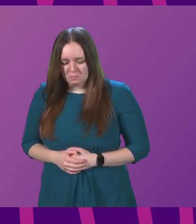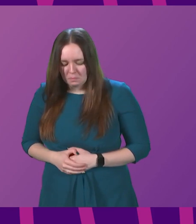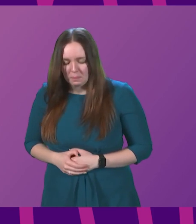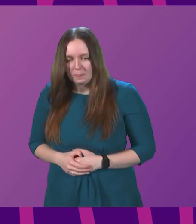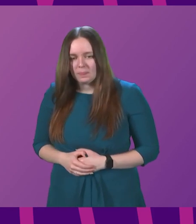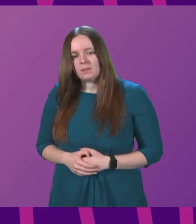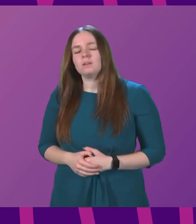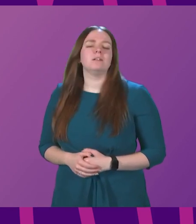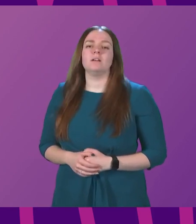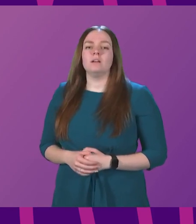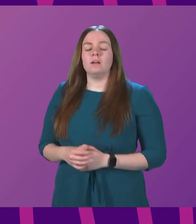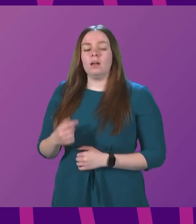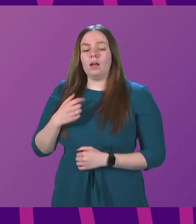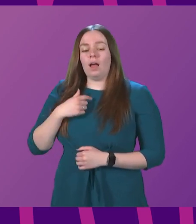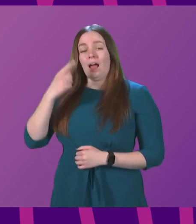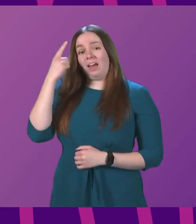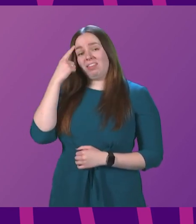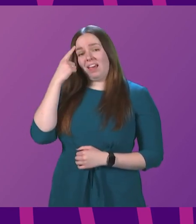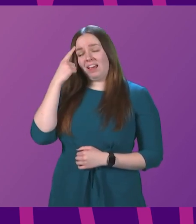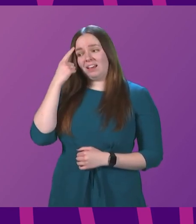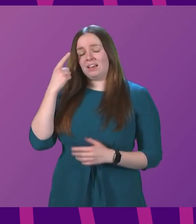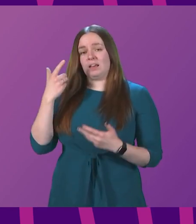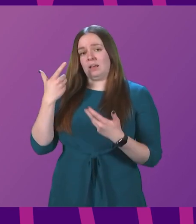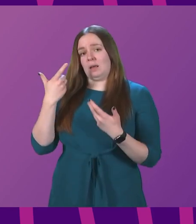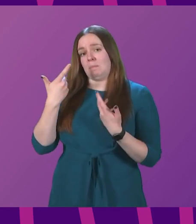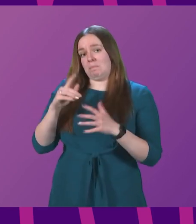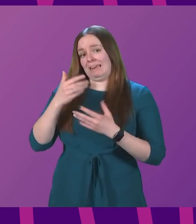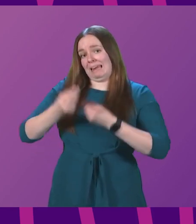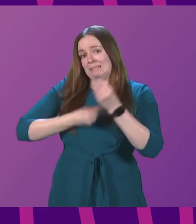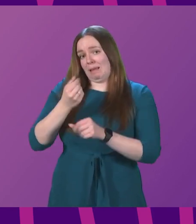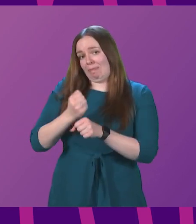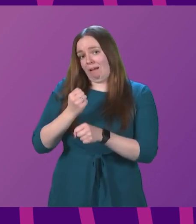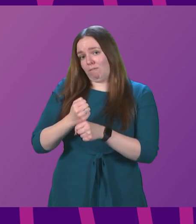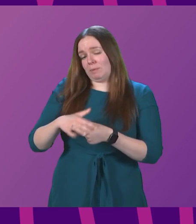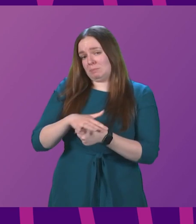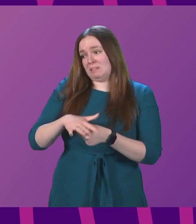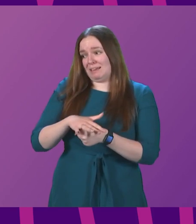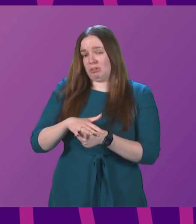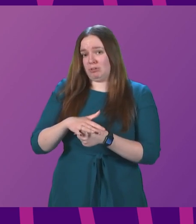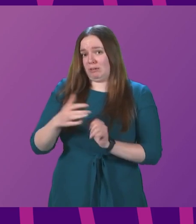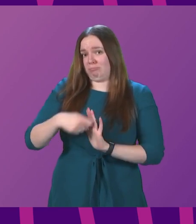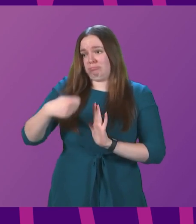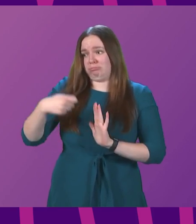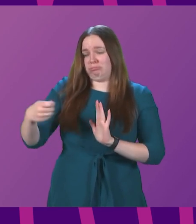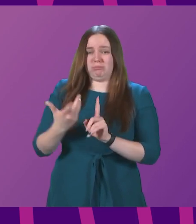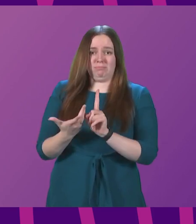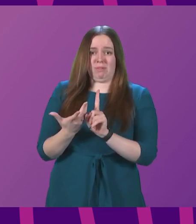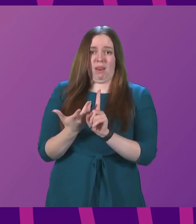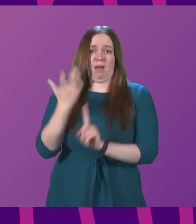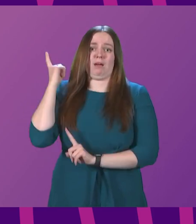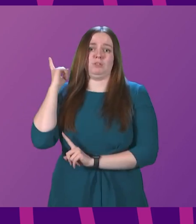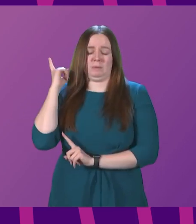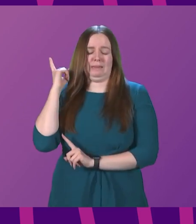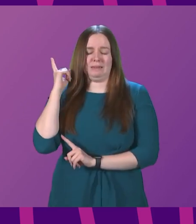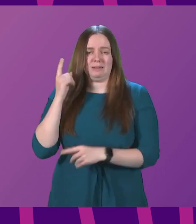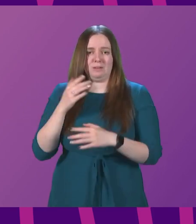I think I set out the government's position on this at quite some length last week when I made this